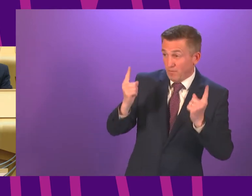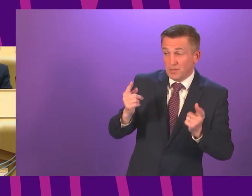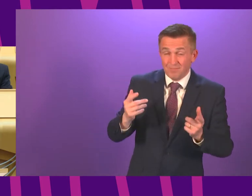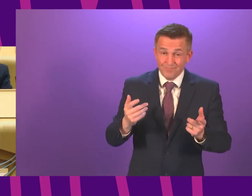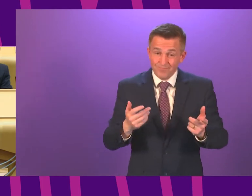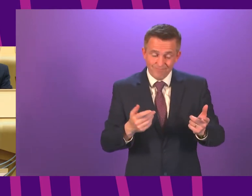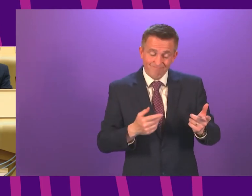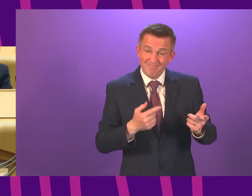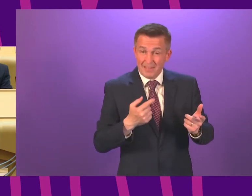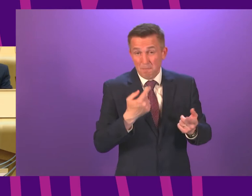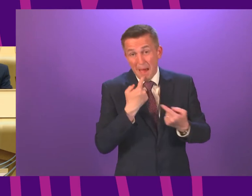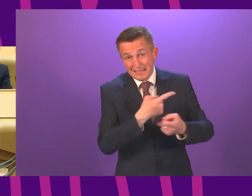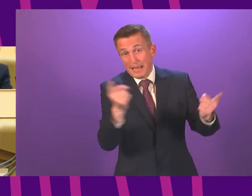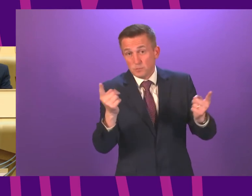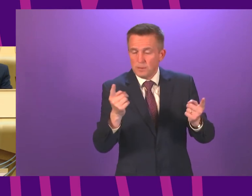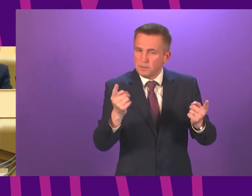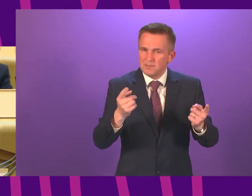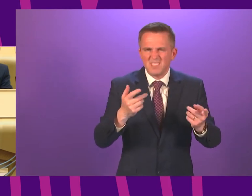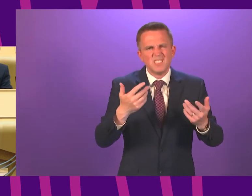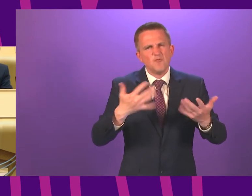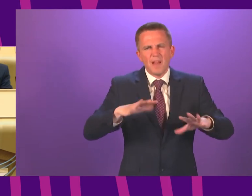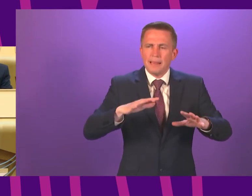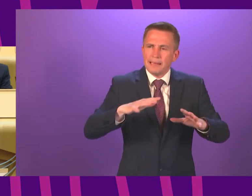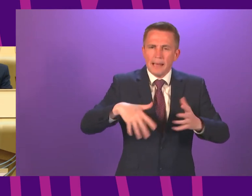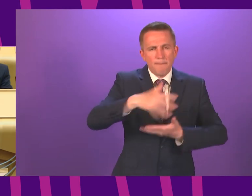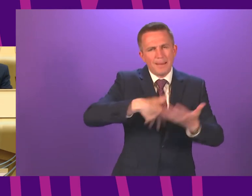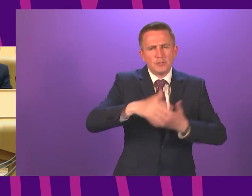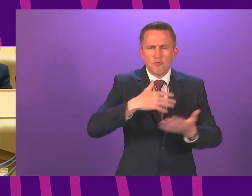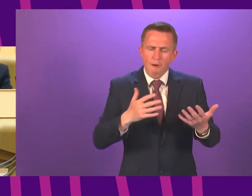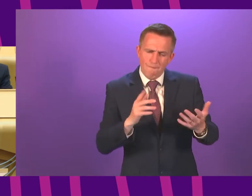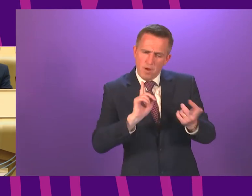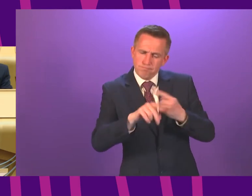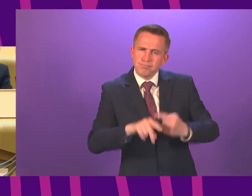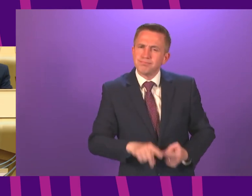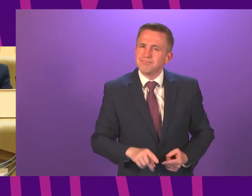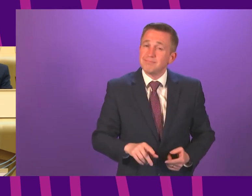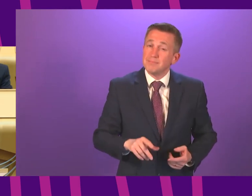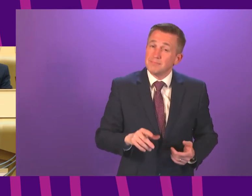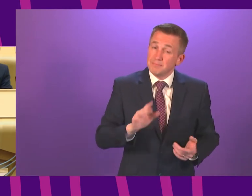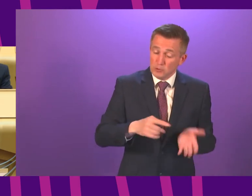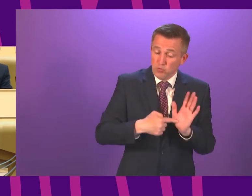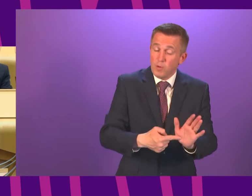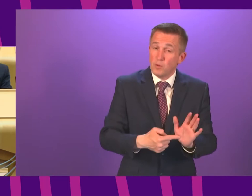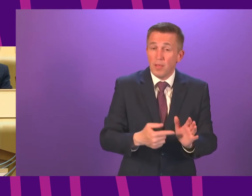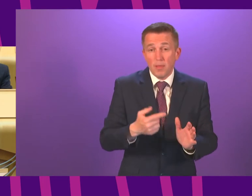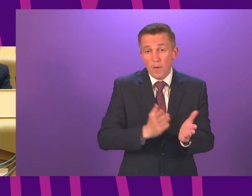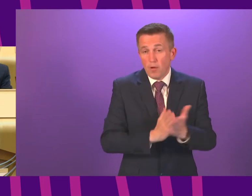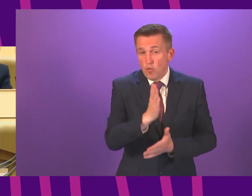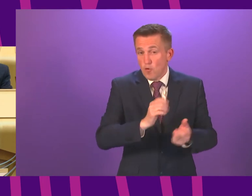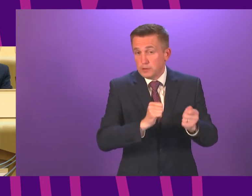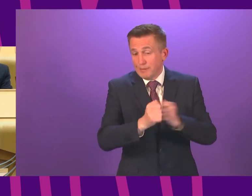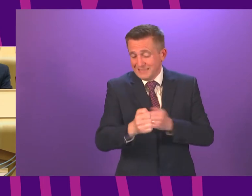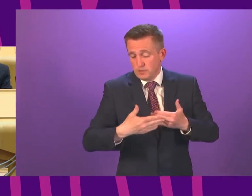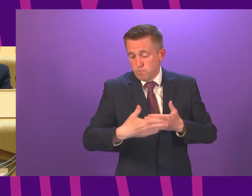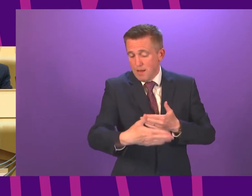feel like and indeed are a mixed bag. That reflects the fact that we are in a transition phase. The